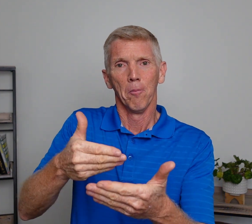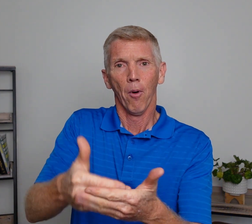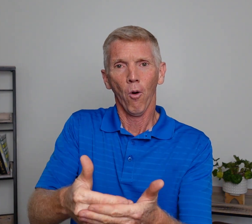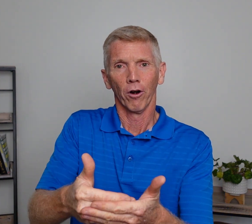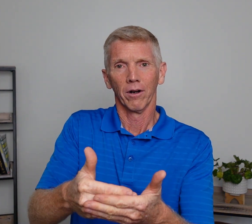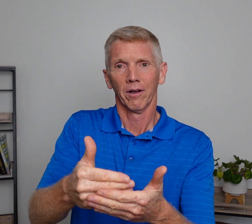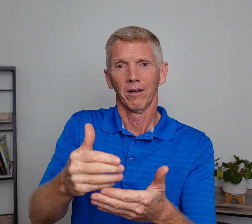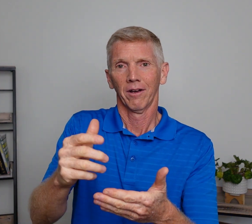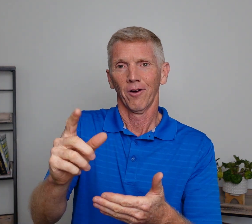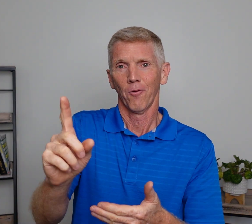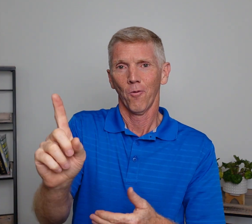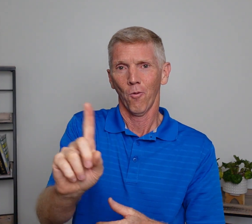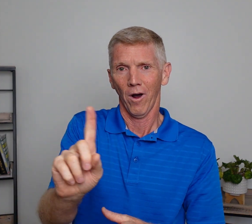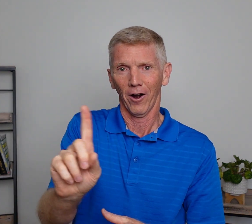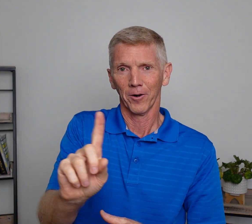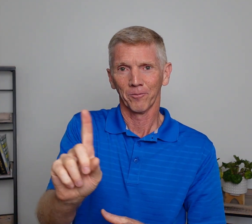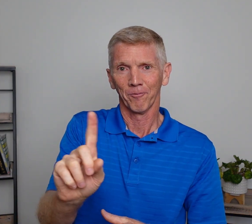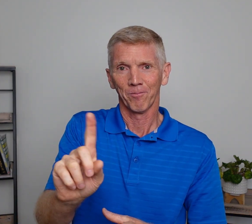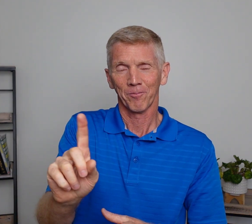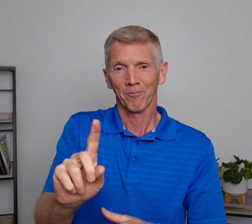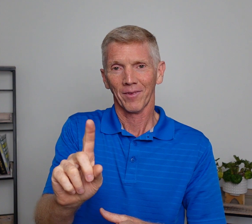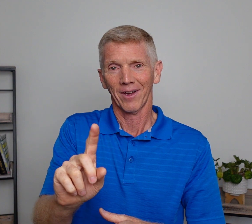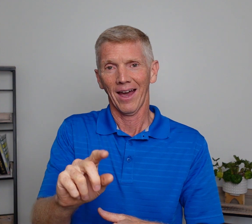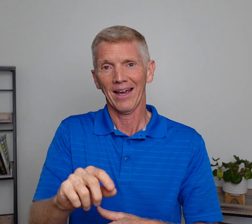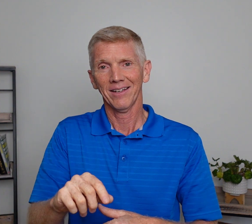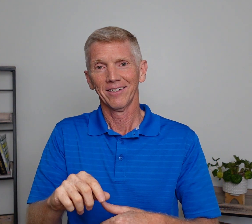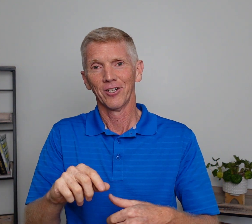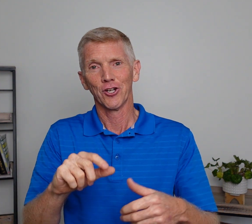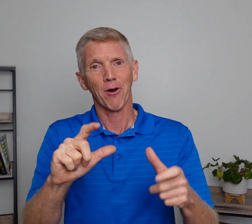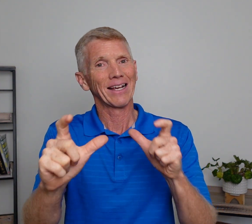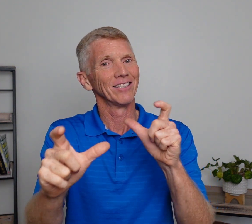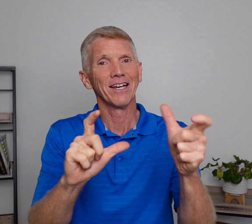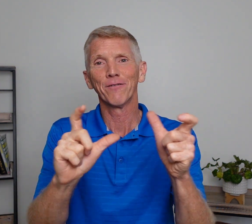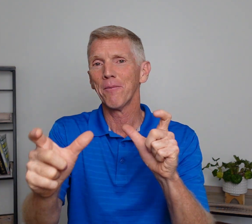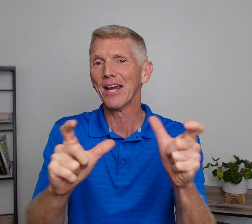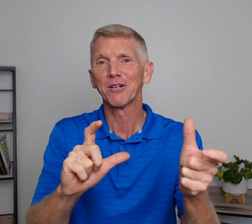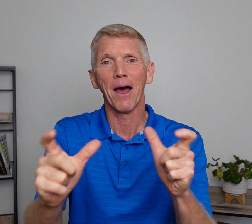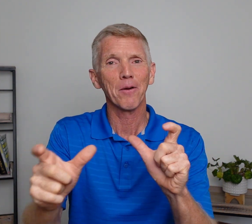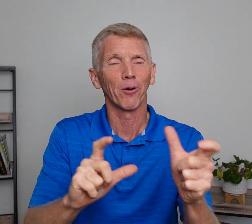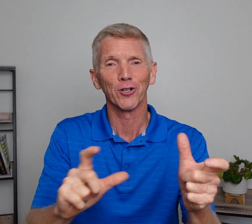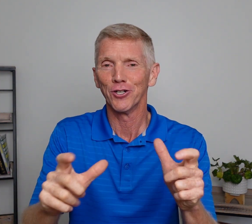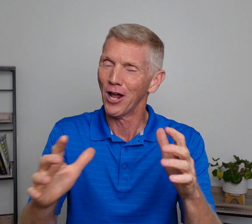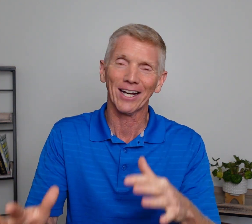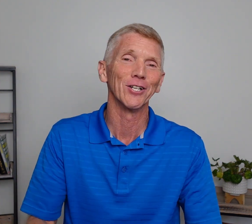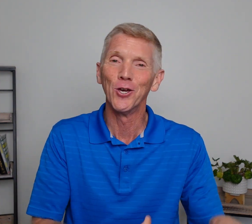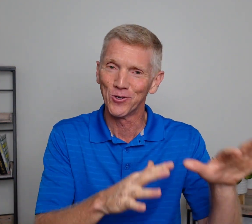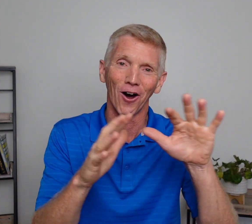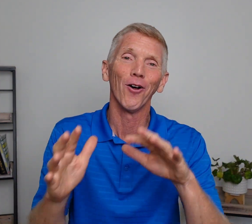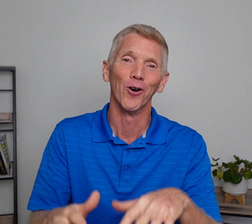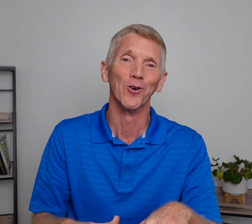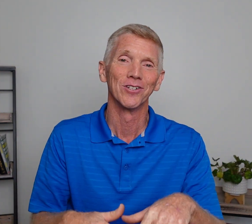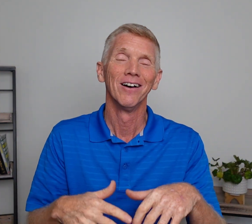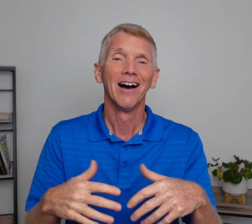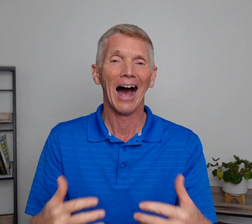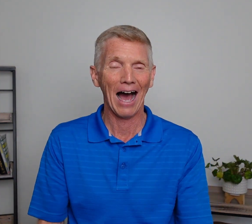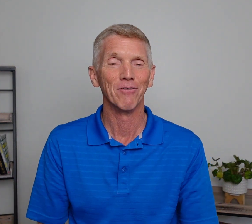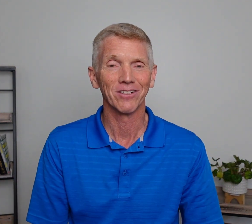Born. Where? Okay. Just trying to get a little information about the person. You're not going to use all those, obviously.